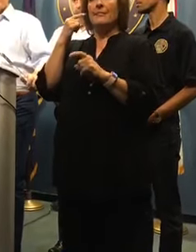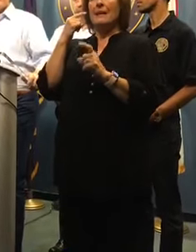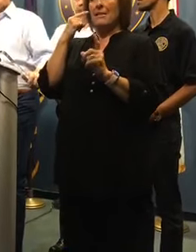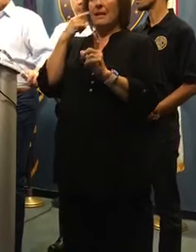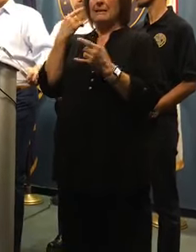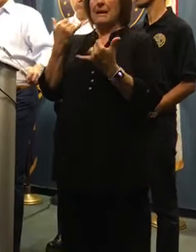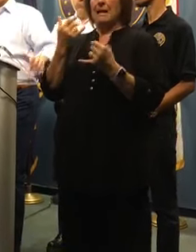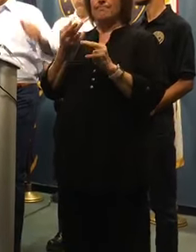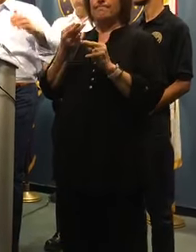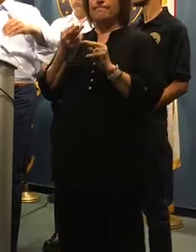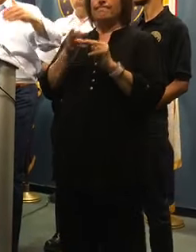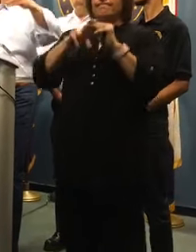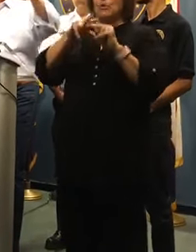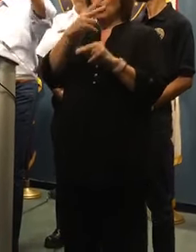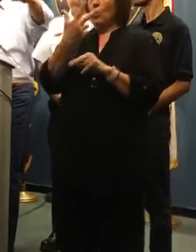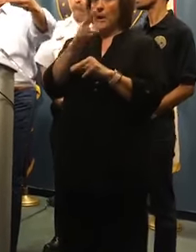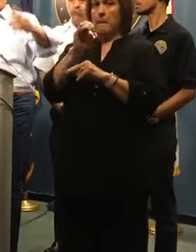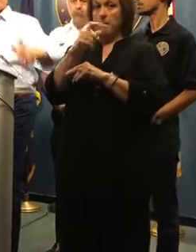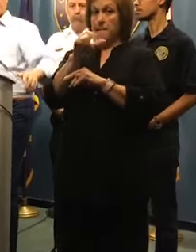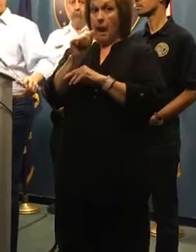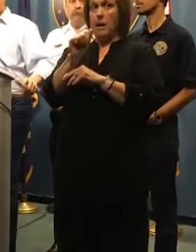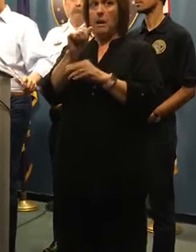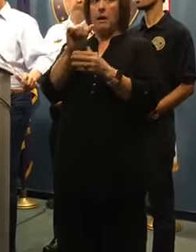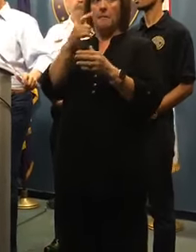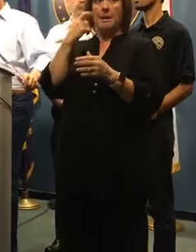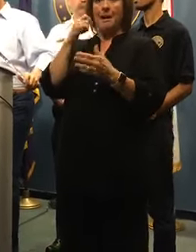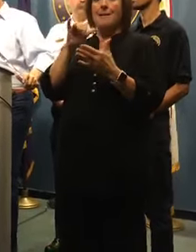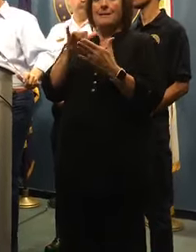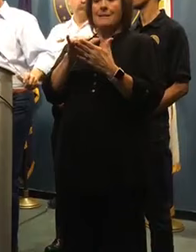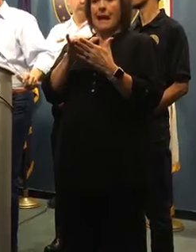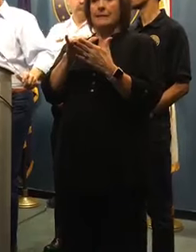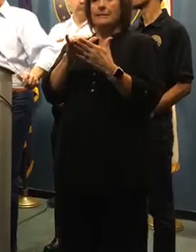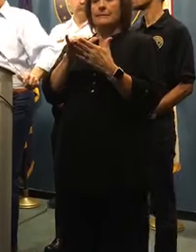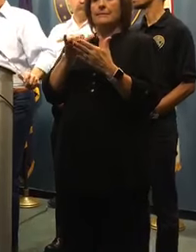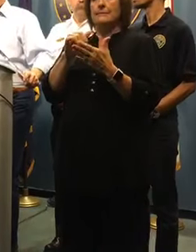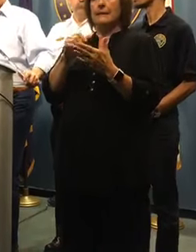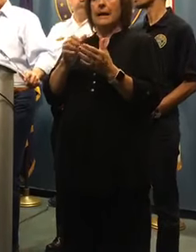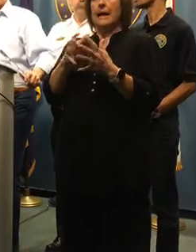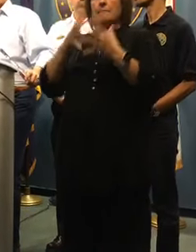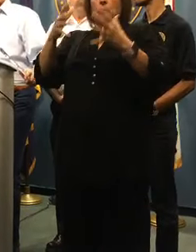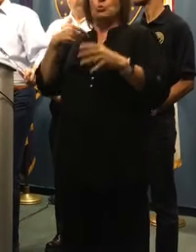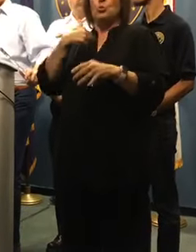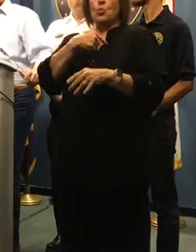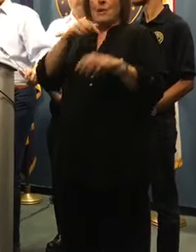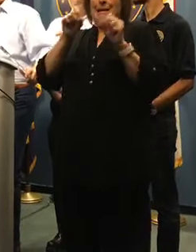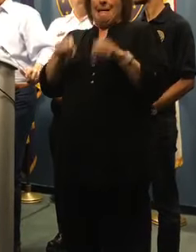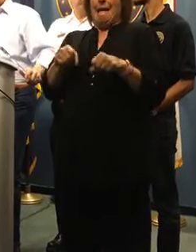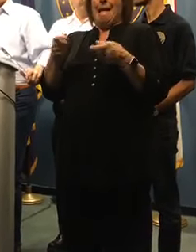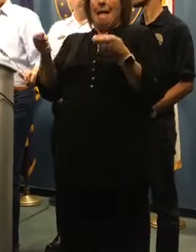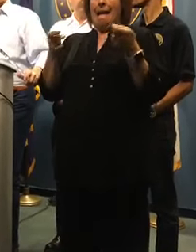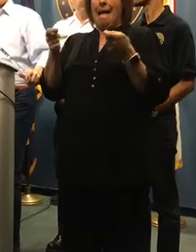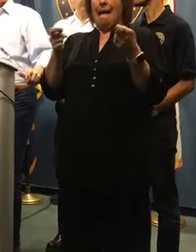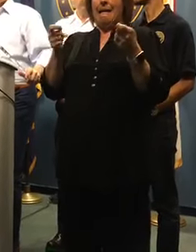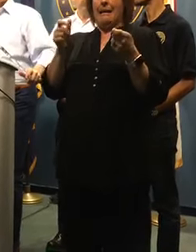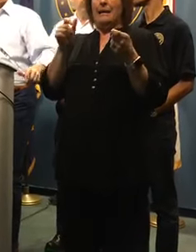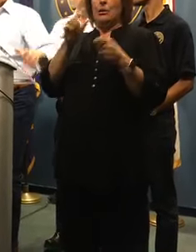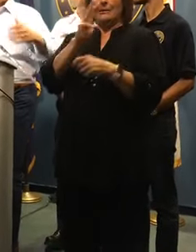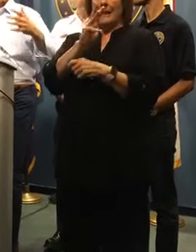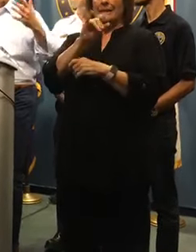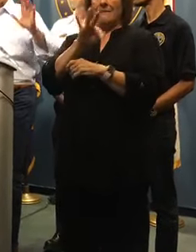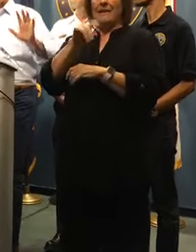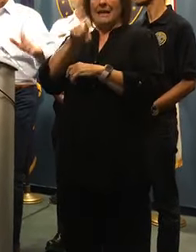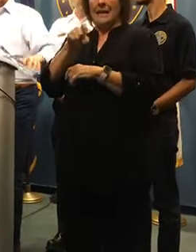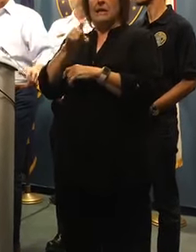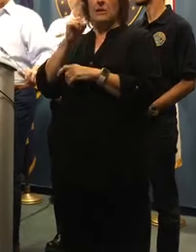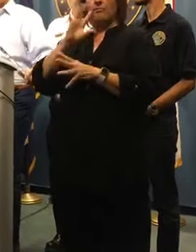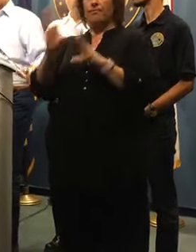megawatts because that is as much as the load would allow it to do. The engineers think that it would handle six if required to do so. And so I